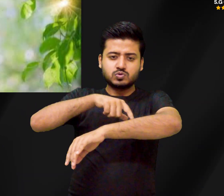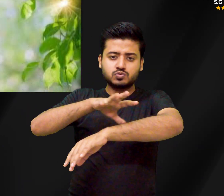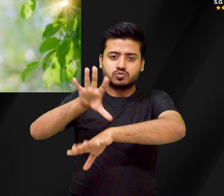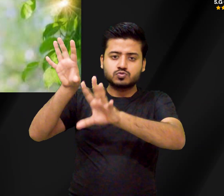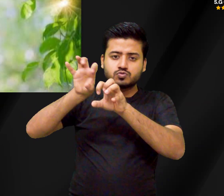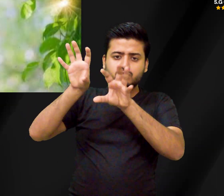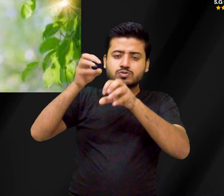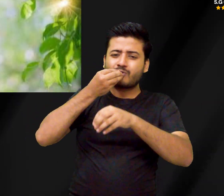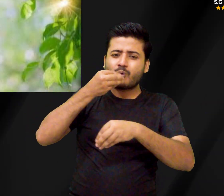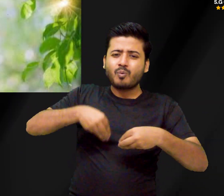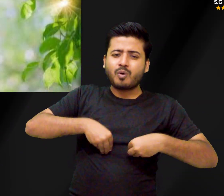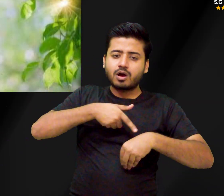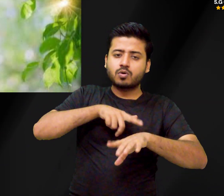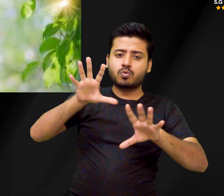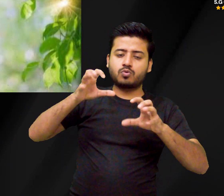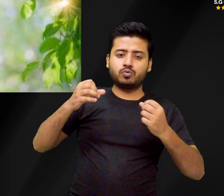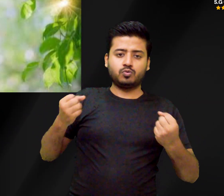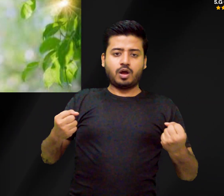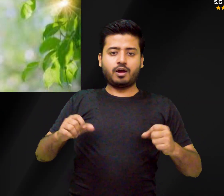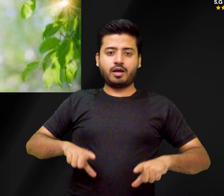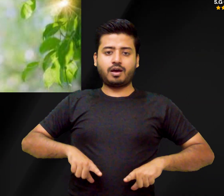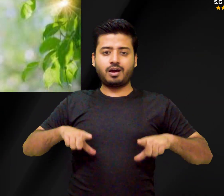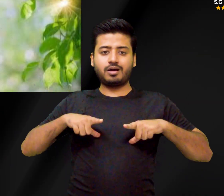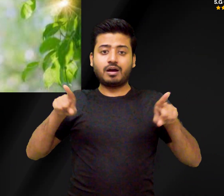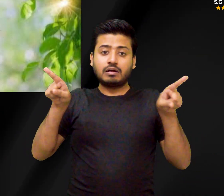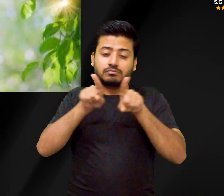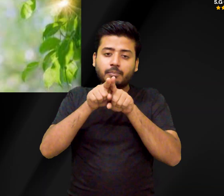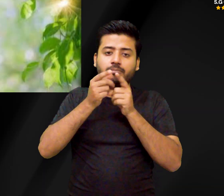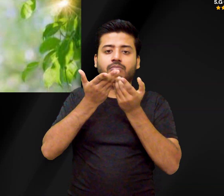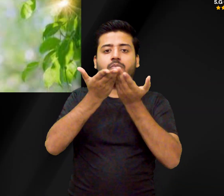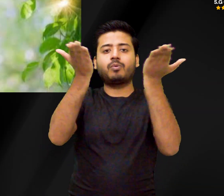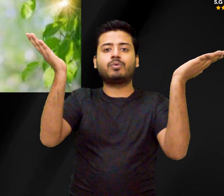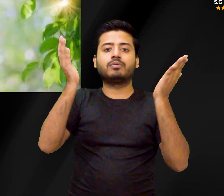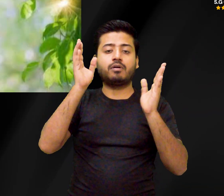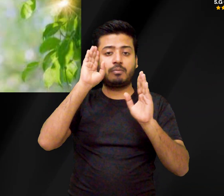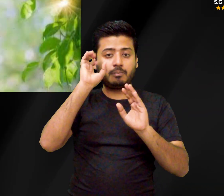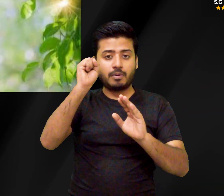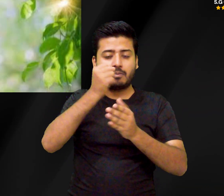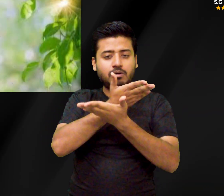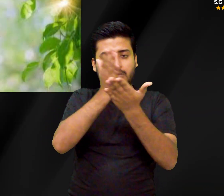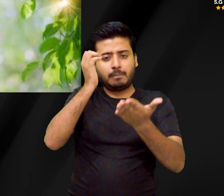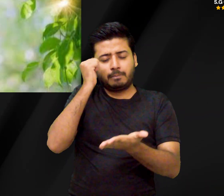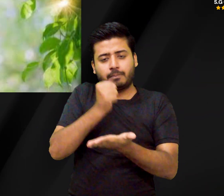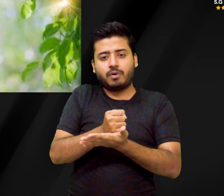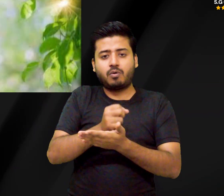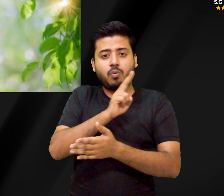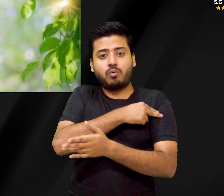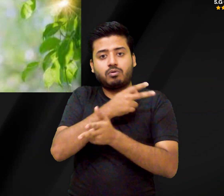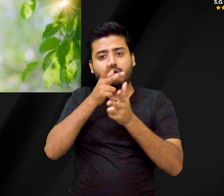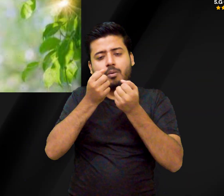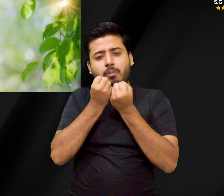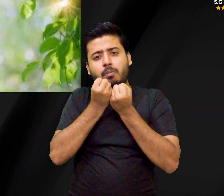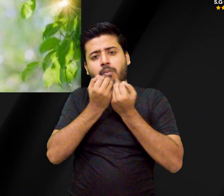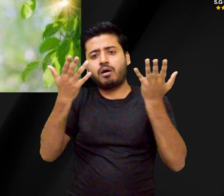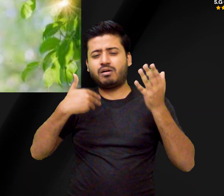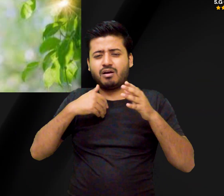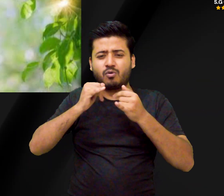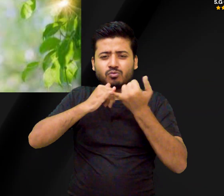muscle weakness. Though sedentary lifestyle bones need stress to stay strong, bones are living tissue that adapt to the forces